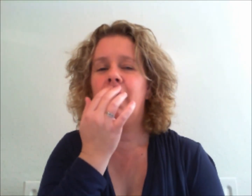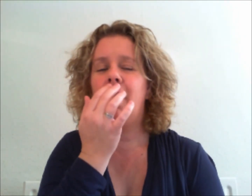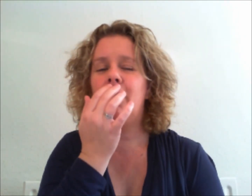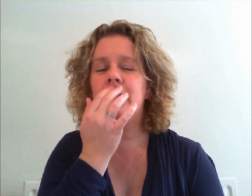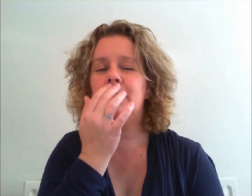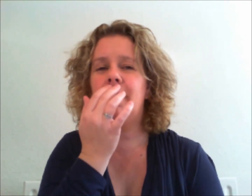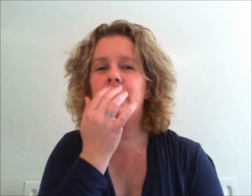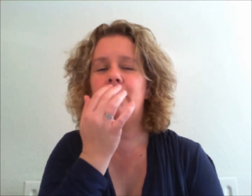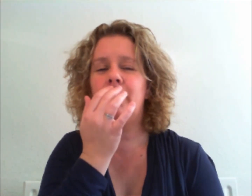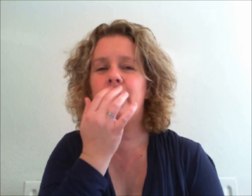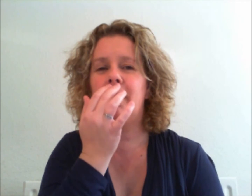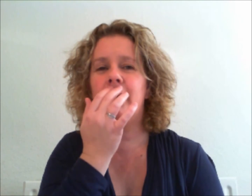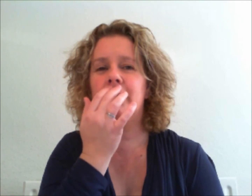all is well in my world